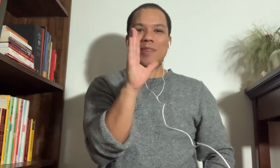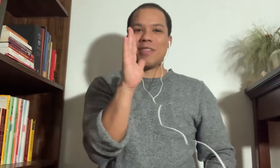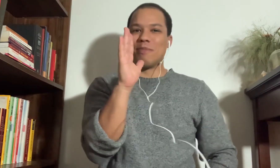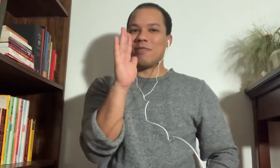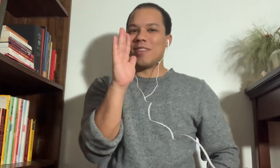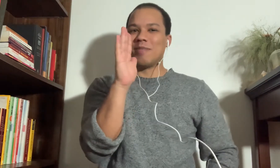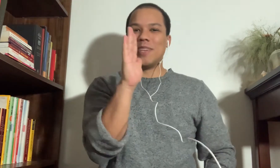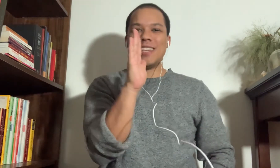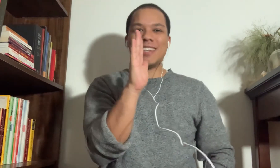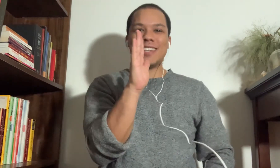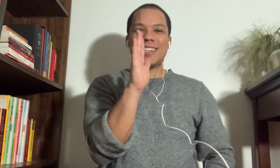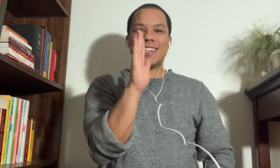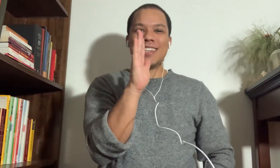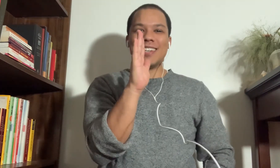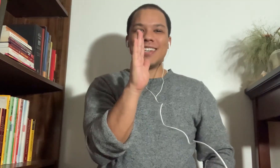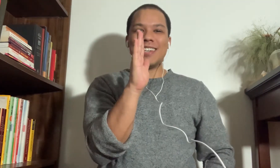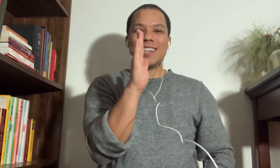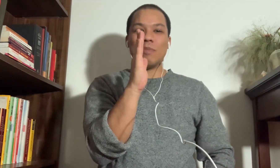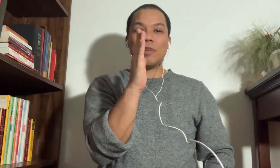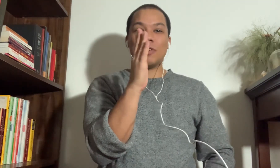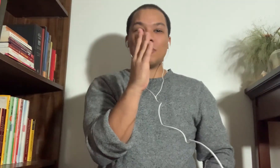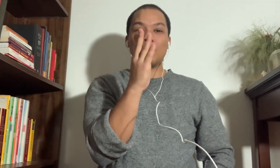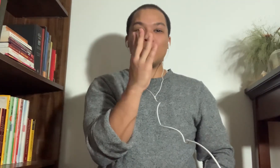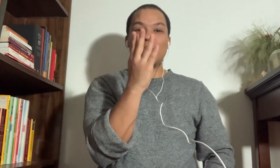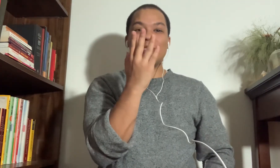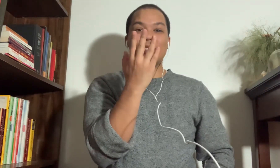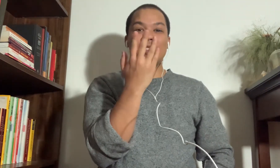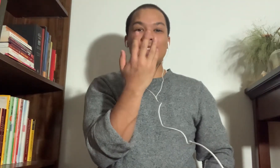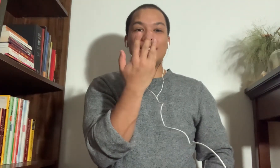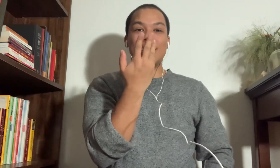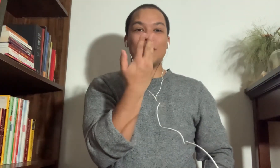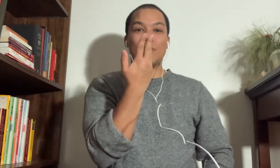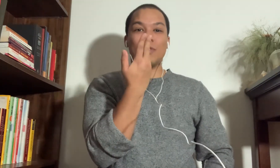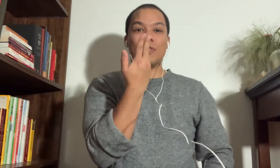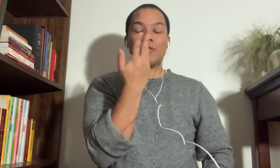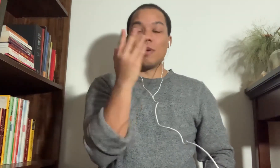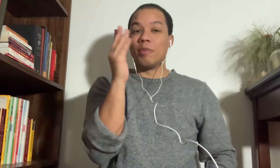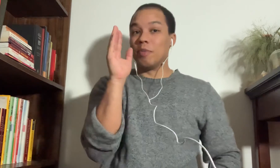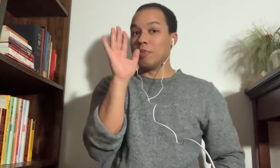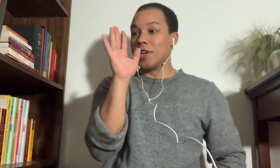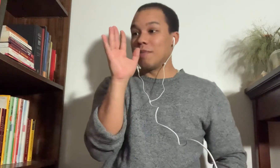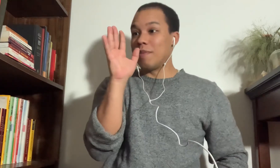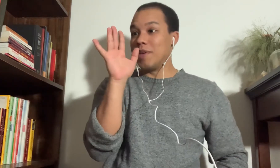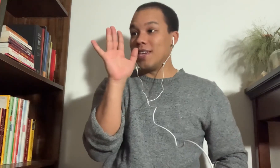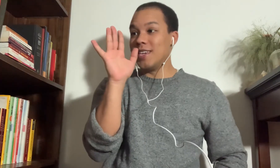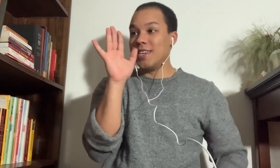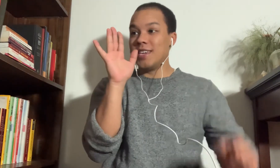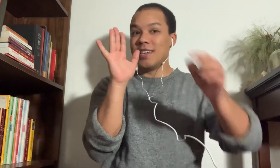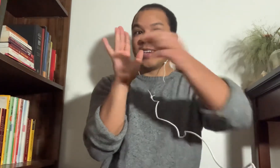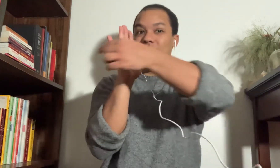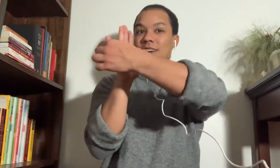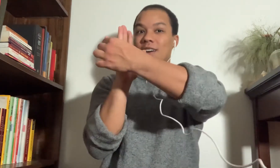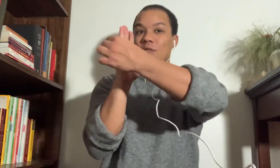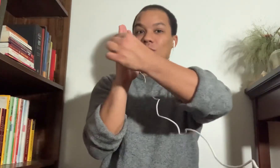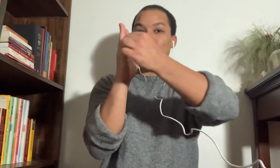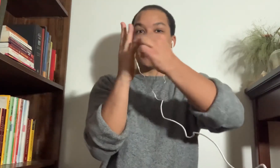My thumb's facing me. I'm going to twist it inwards. So I'm going to bring my pinky around